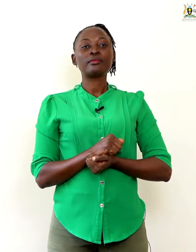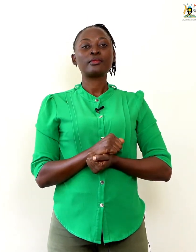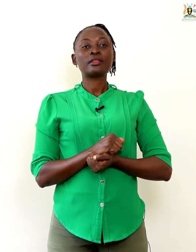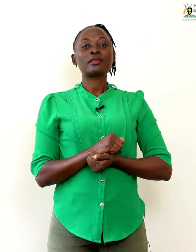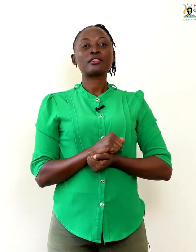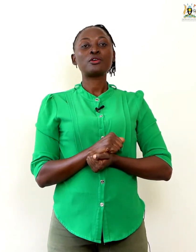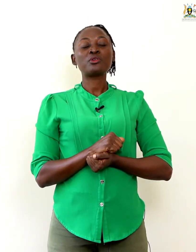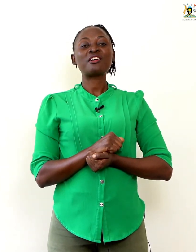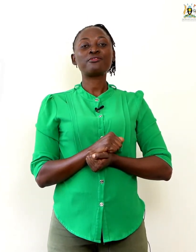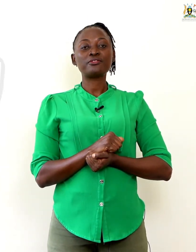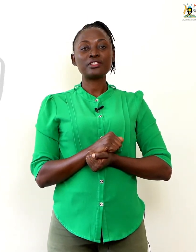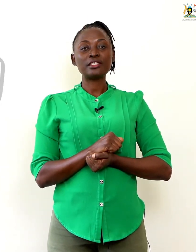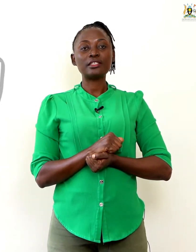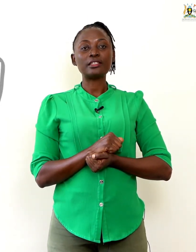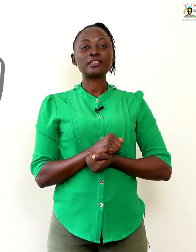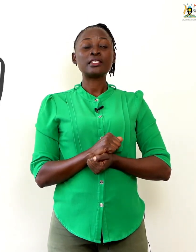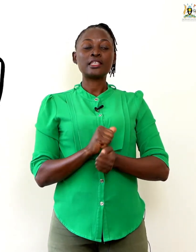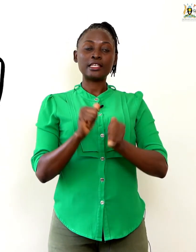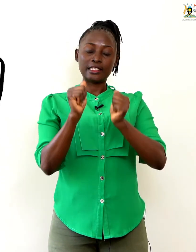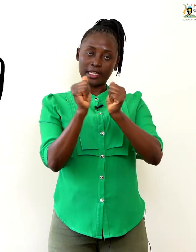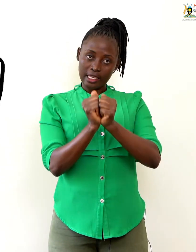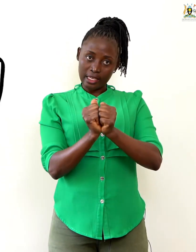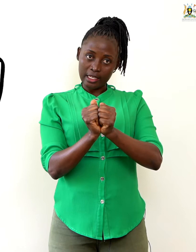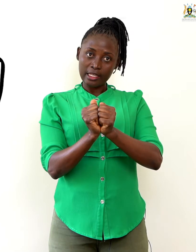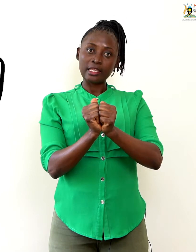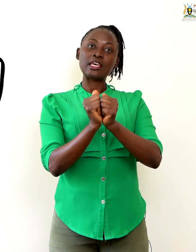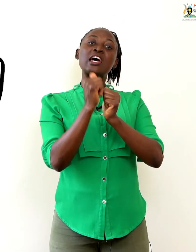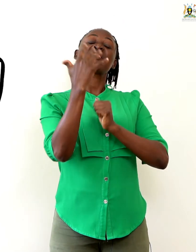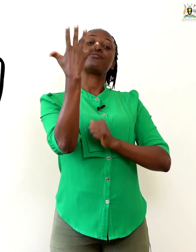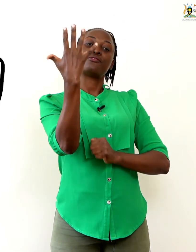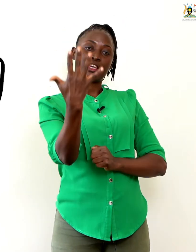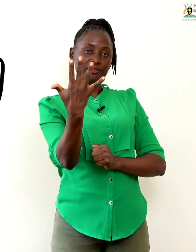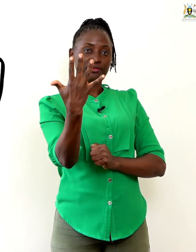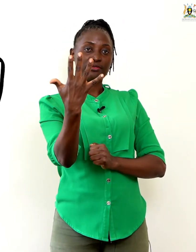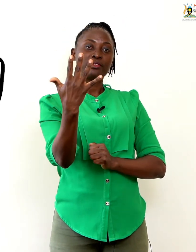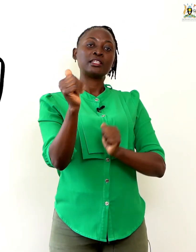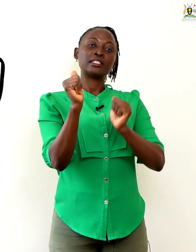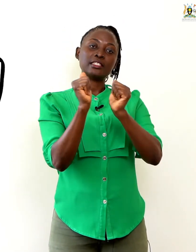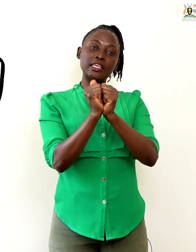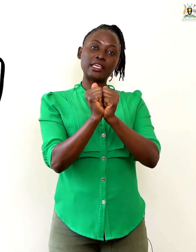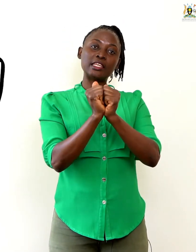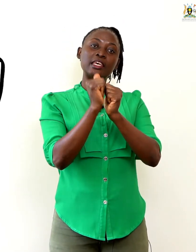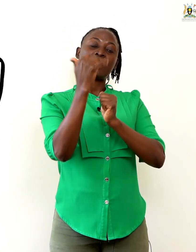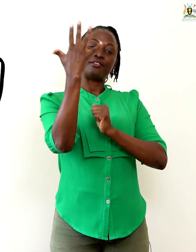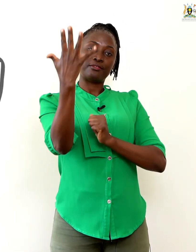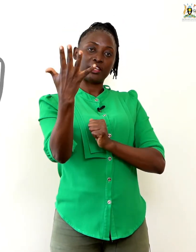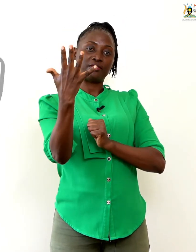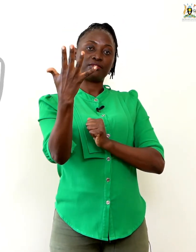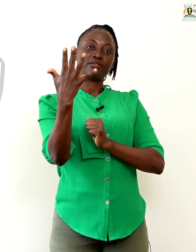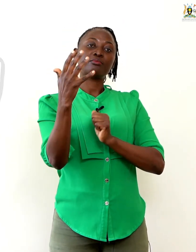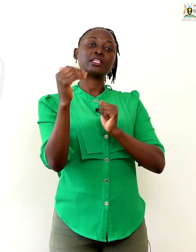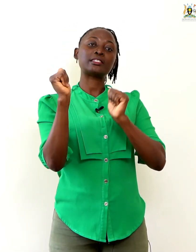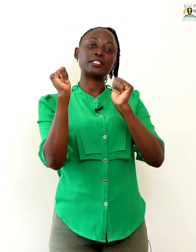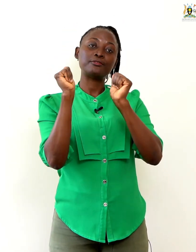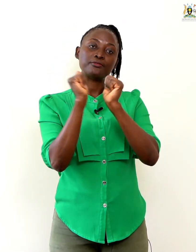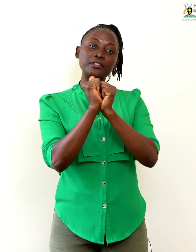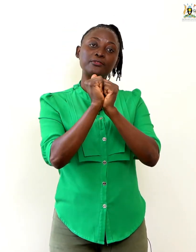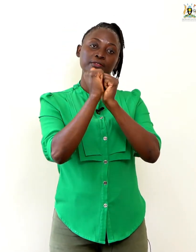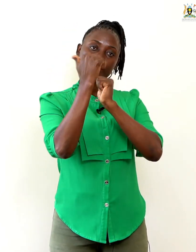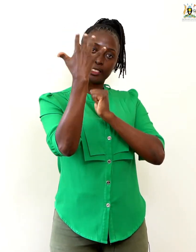Then we have 15. The 10 and the 5. 10 and 5. Makes it 15.